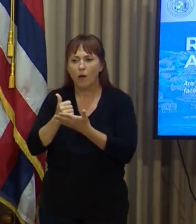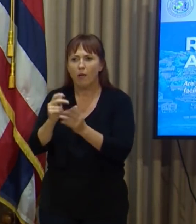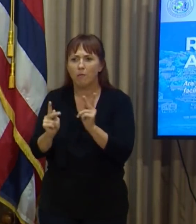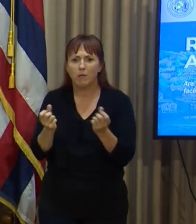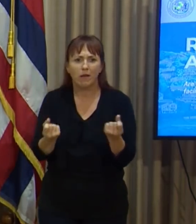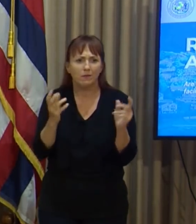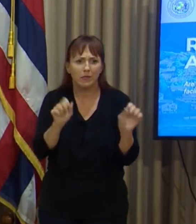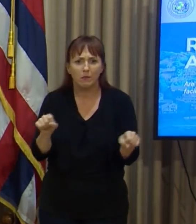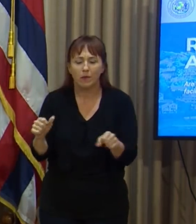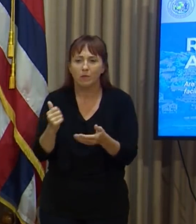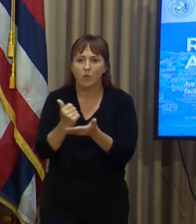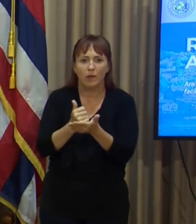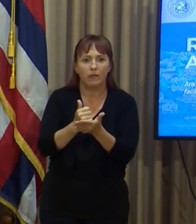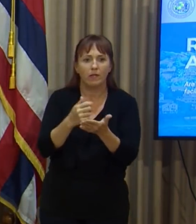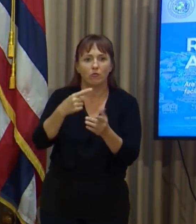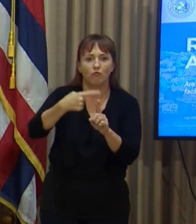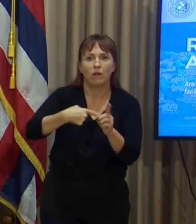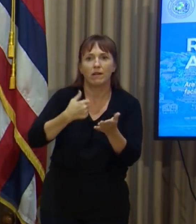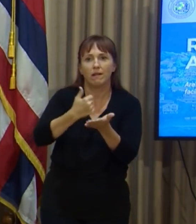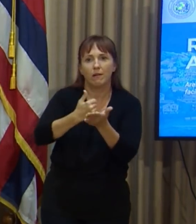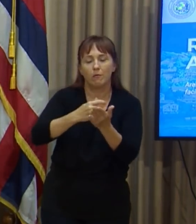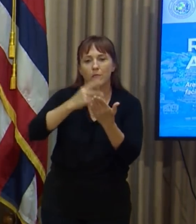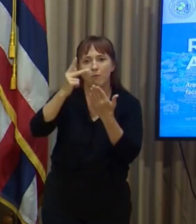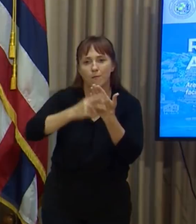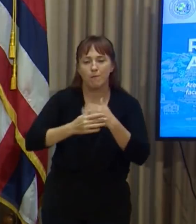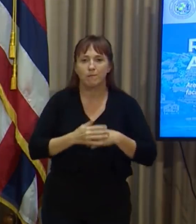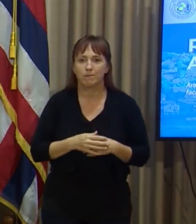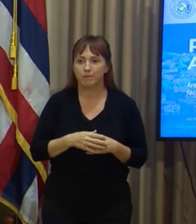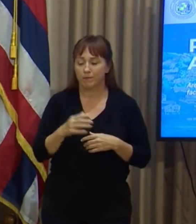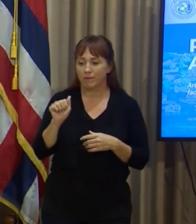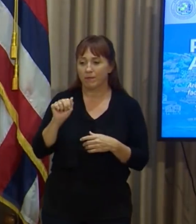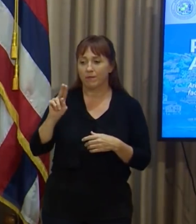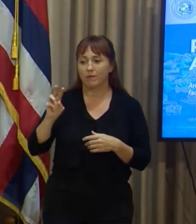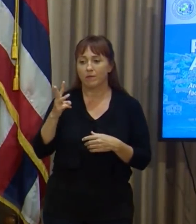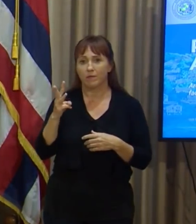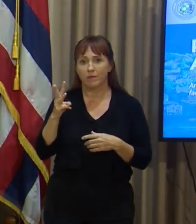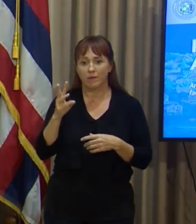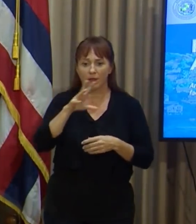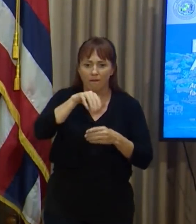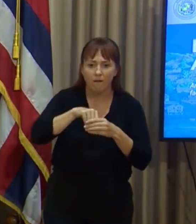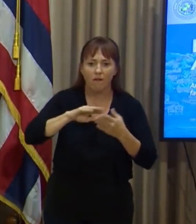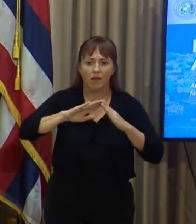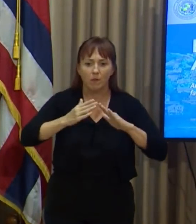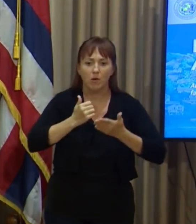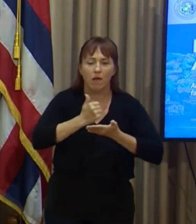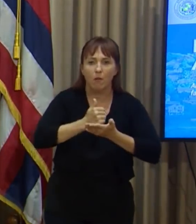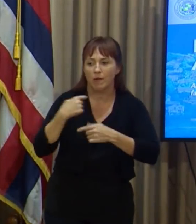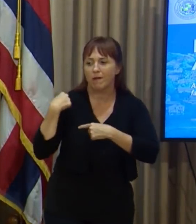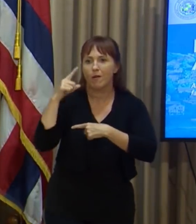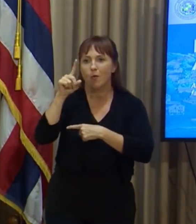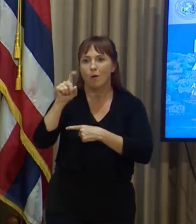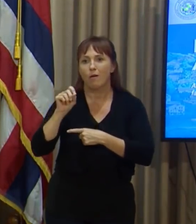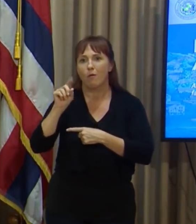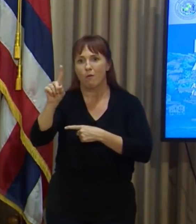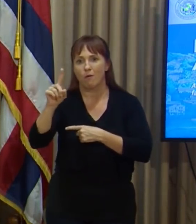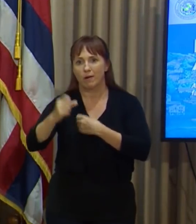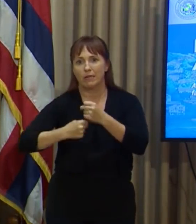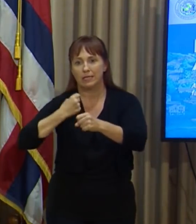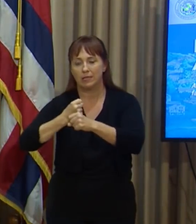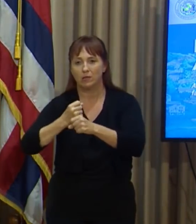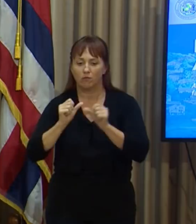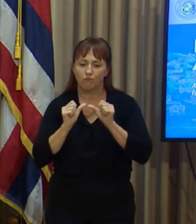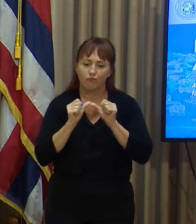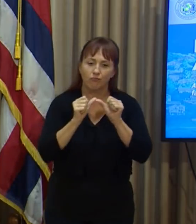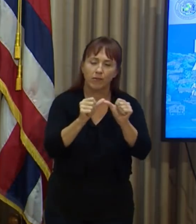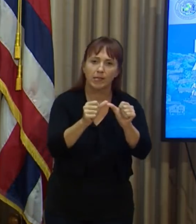program. Aloha United Way has been serving our community for 101 years, and we will continue to serve our community as we